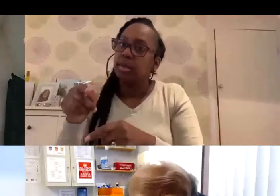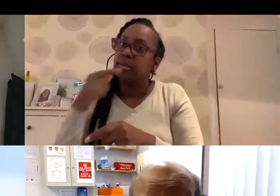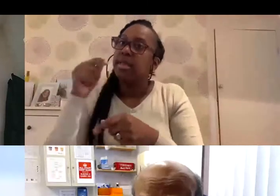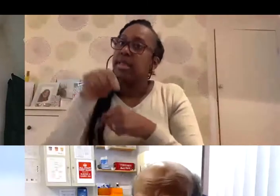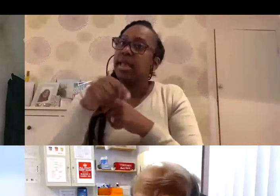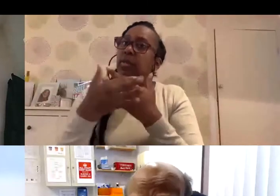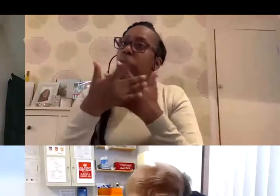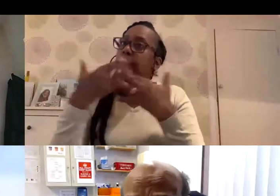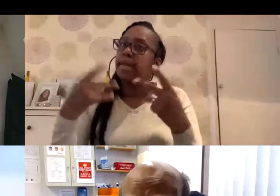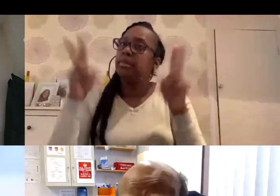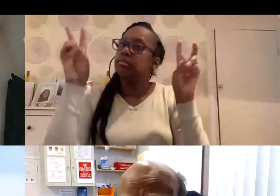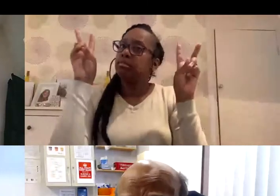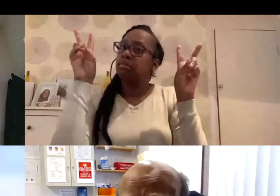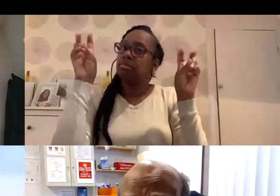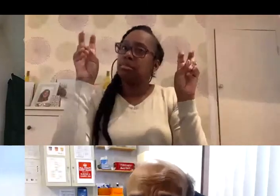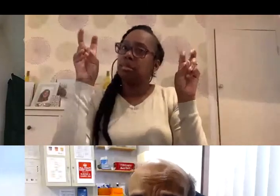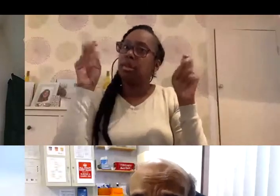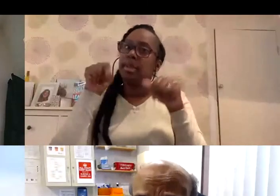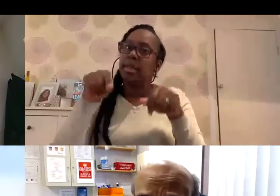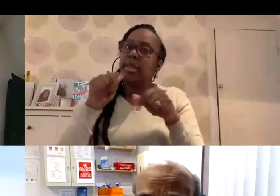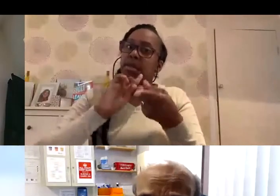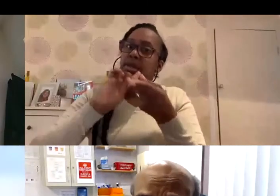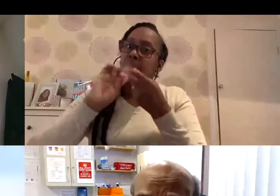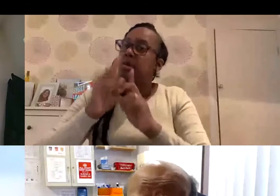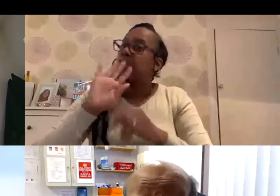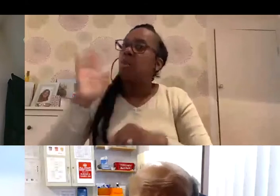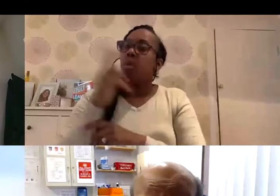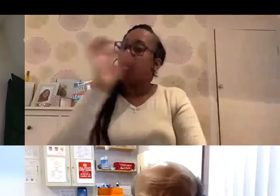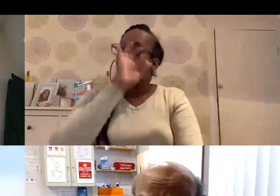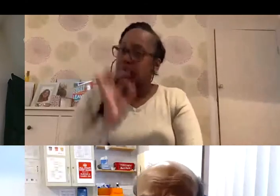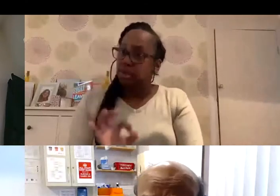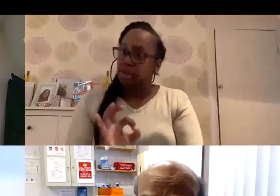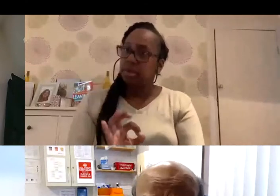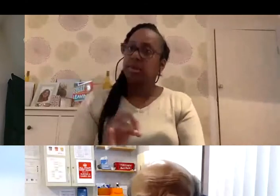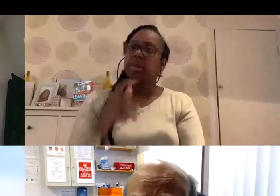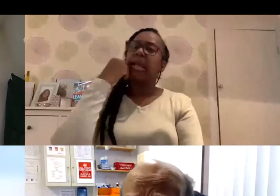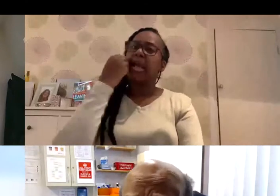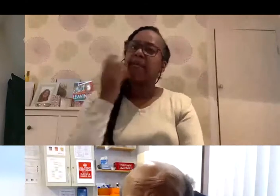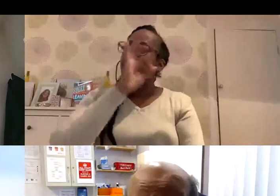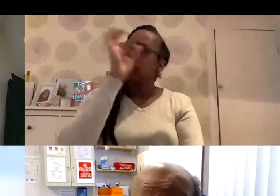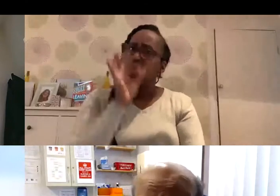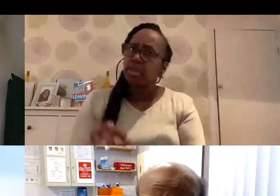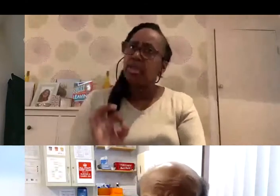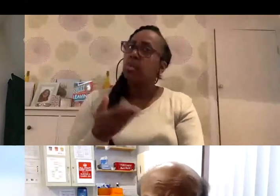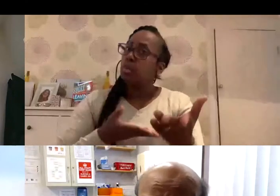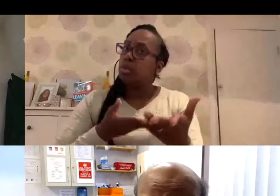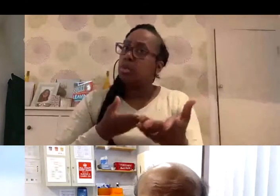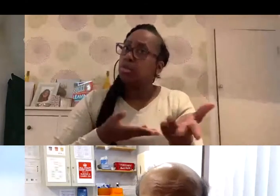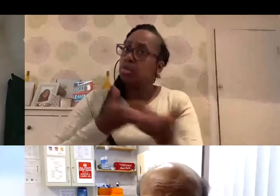webinars on this topic, so we are here to answer all the questions. And I always say, every question, we'll try and give you an answer.